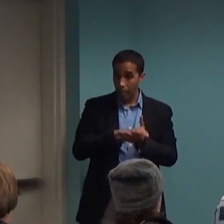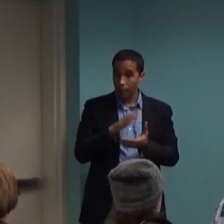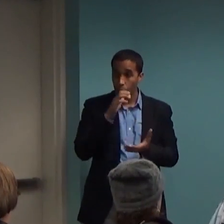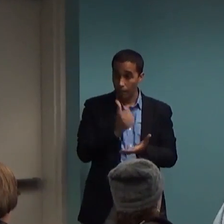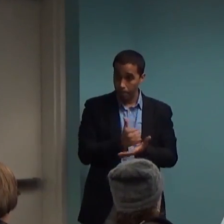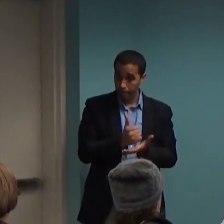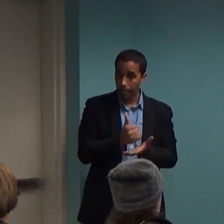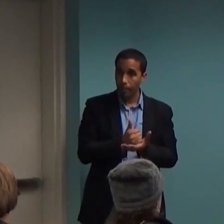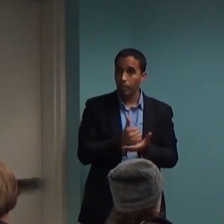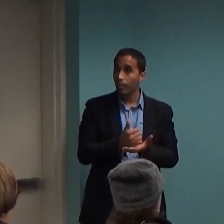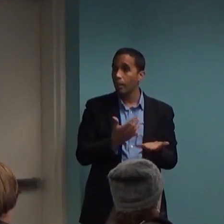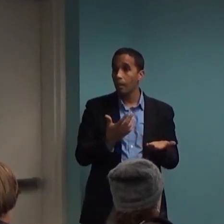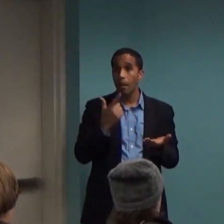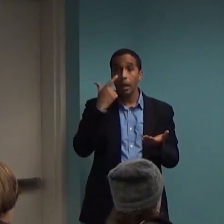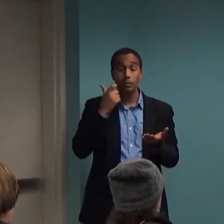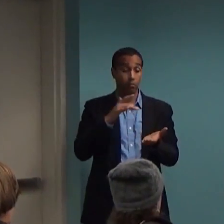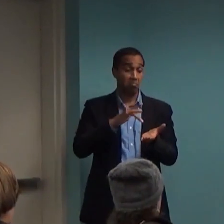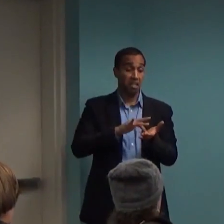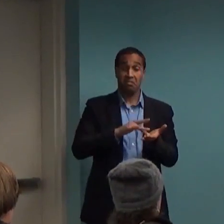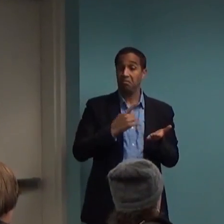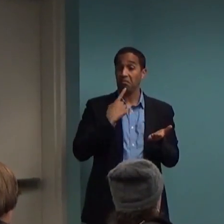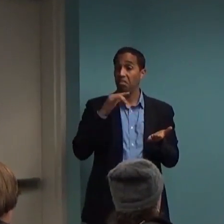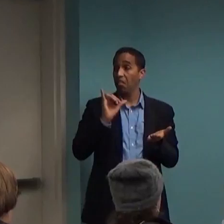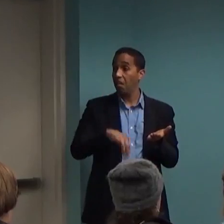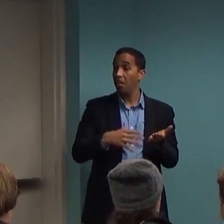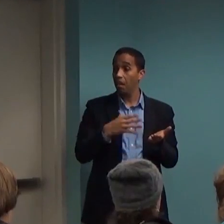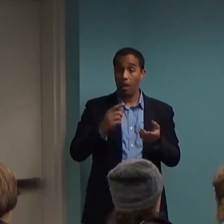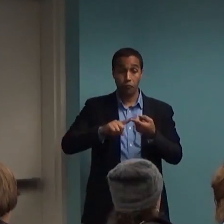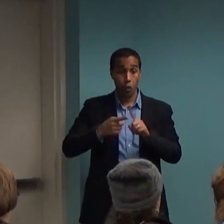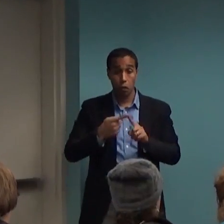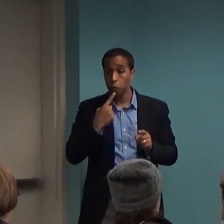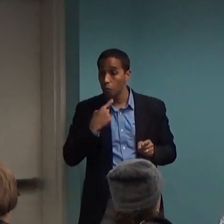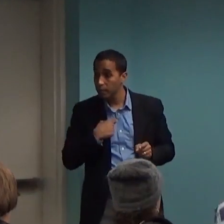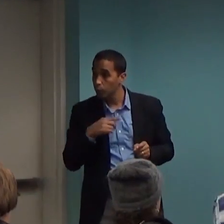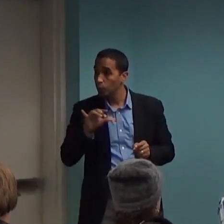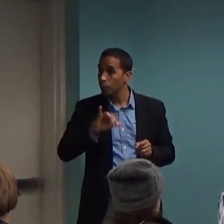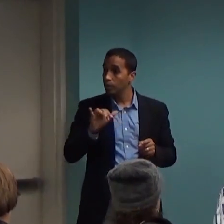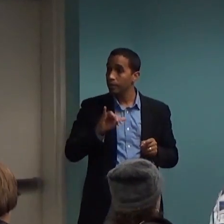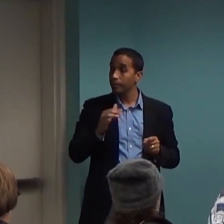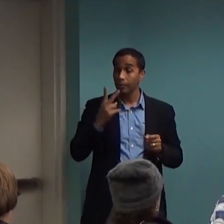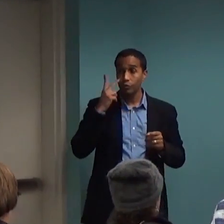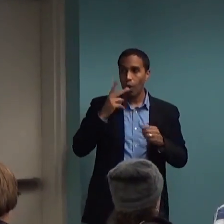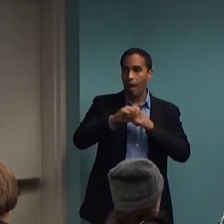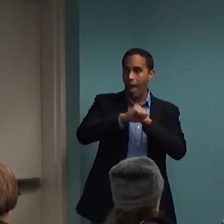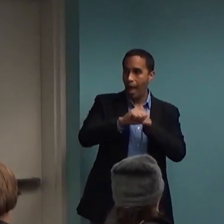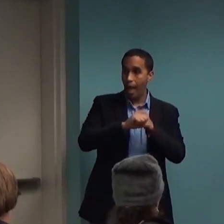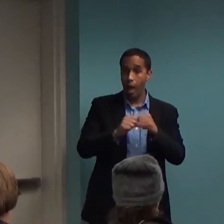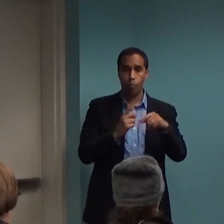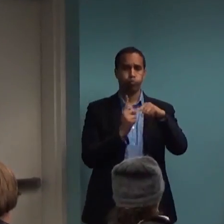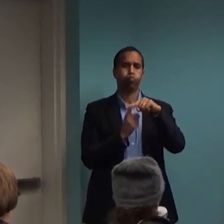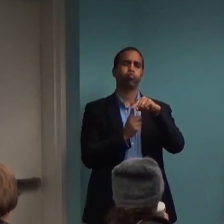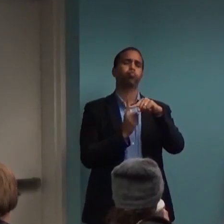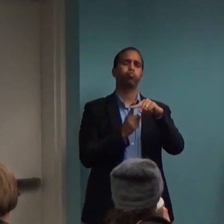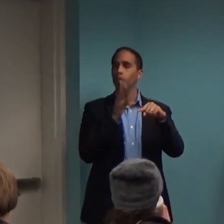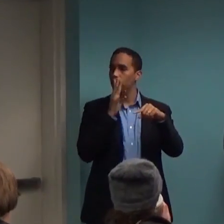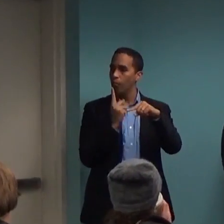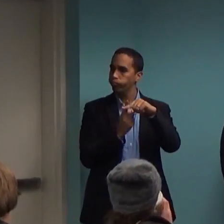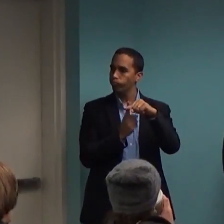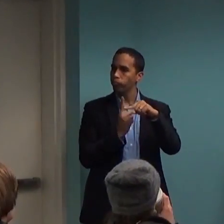says so. You've seen countless ads extolling the virtues. And even psychologists are